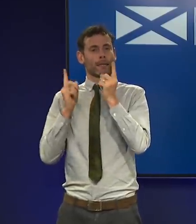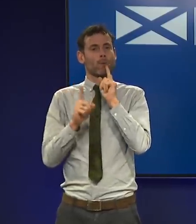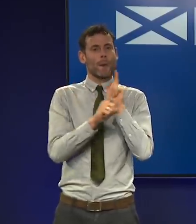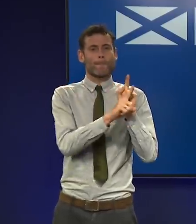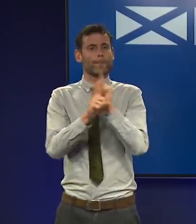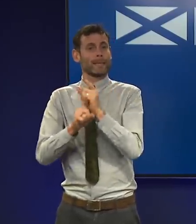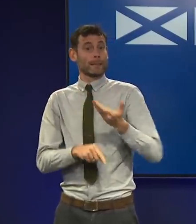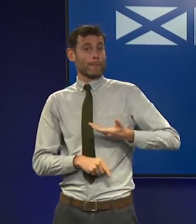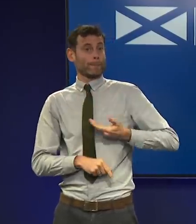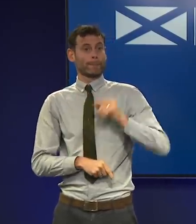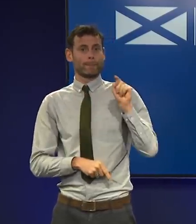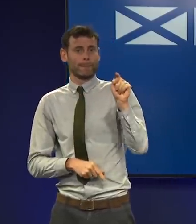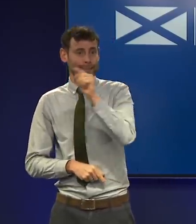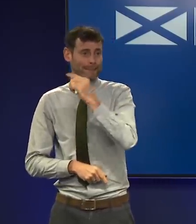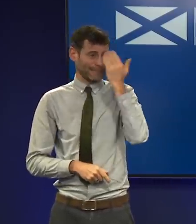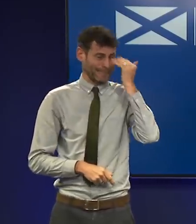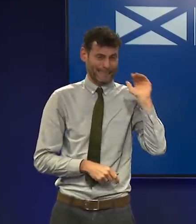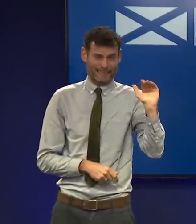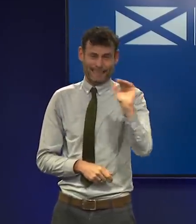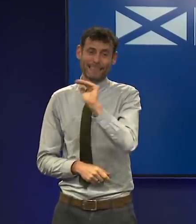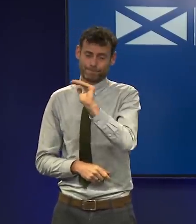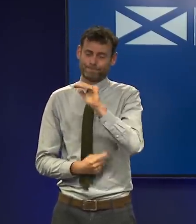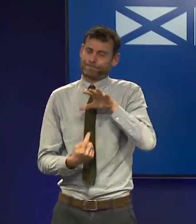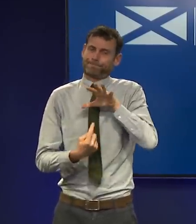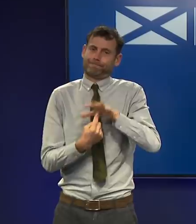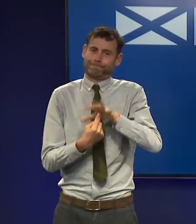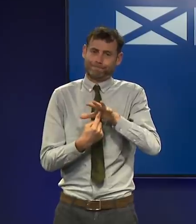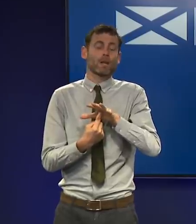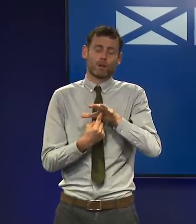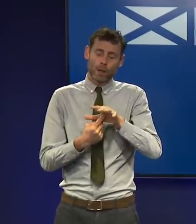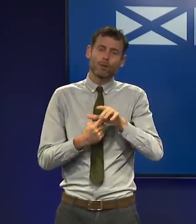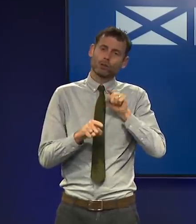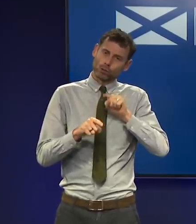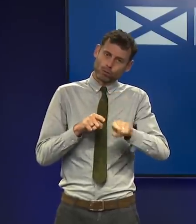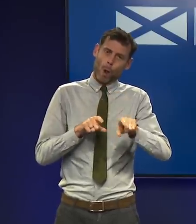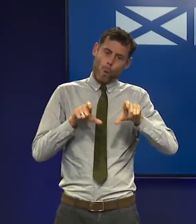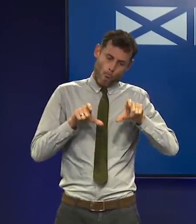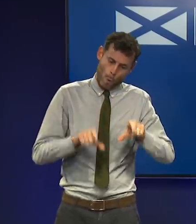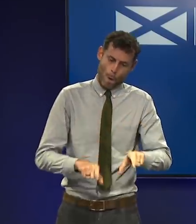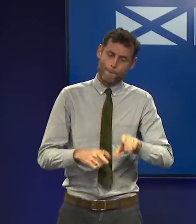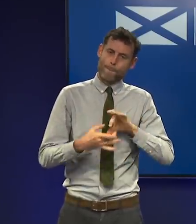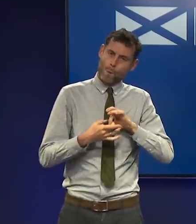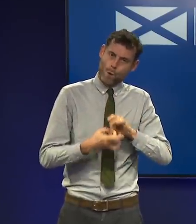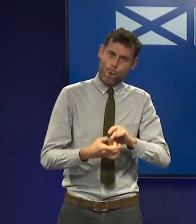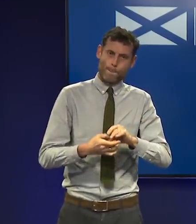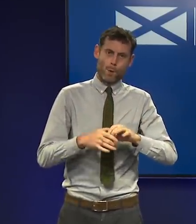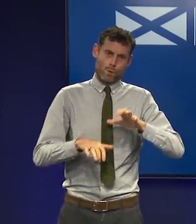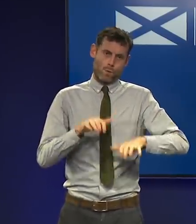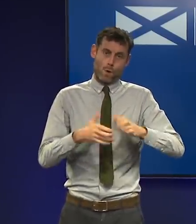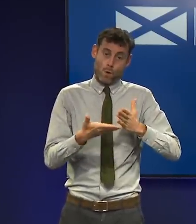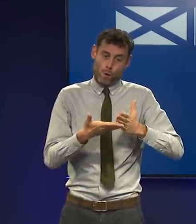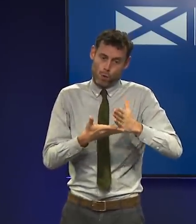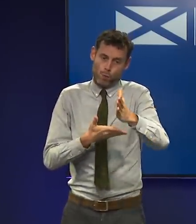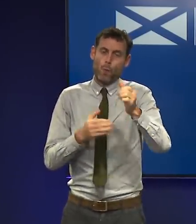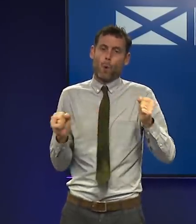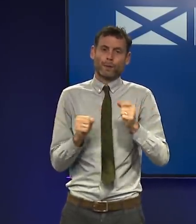later this afternoon and stressing that homeworking, when possible, will help us get through the winter and also